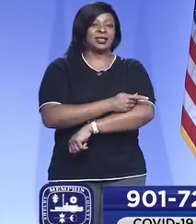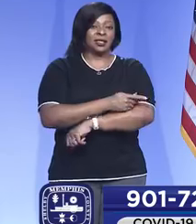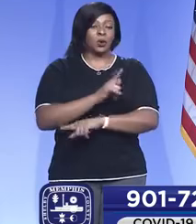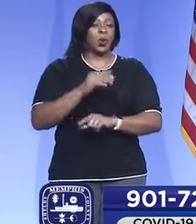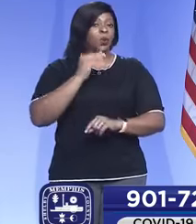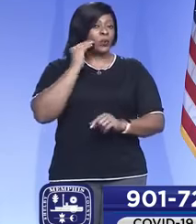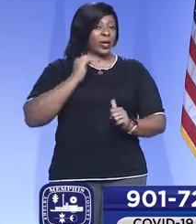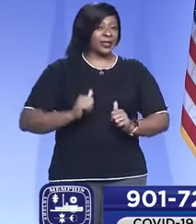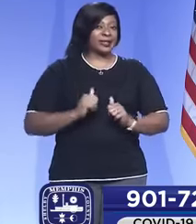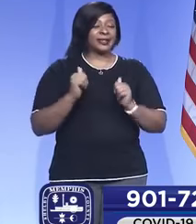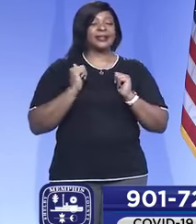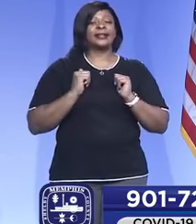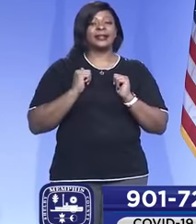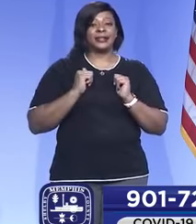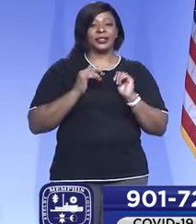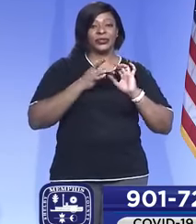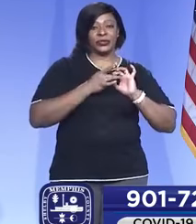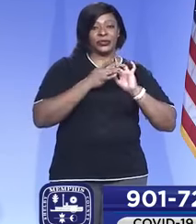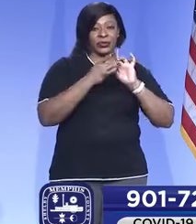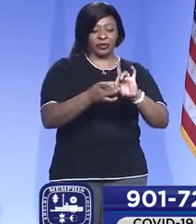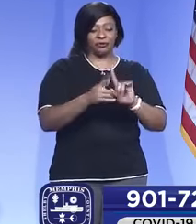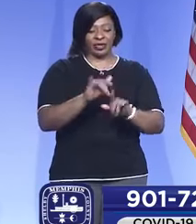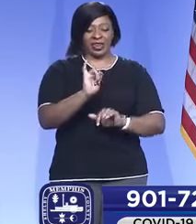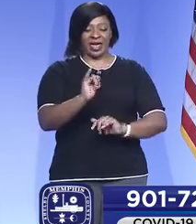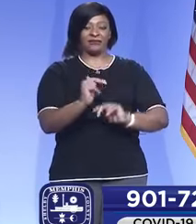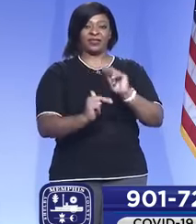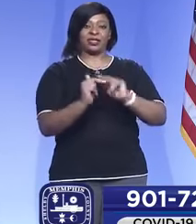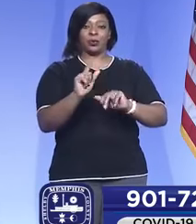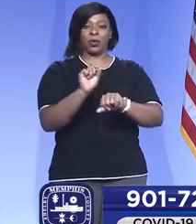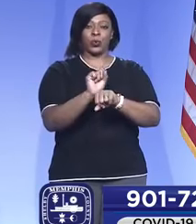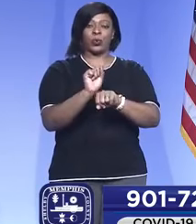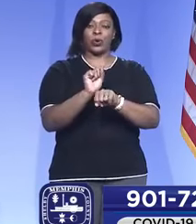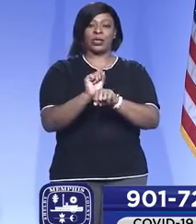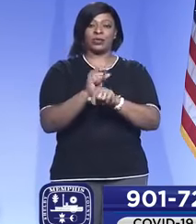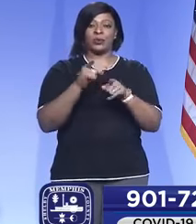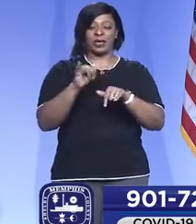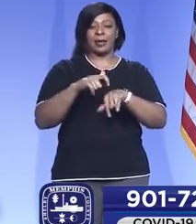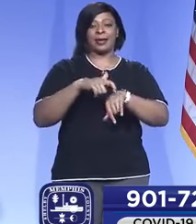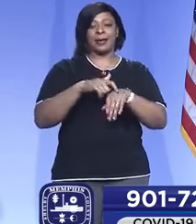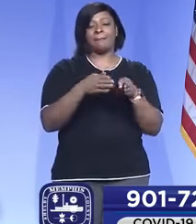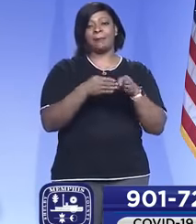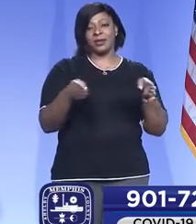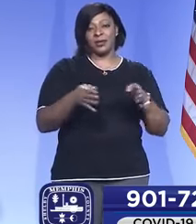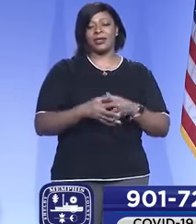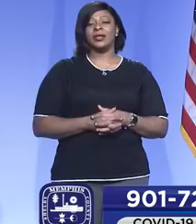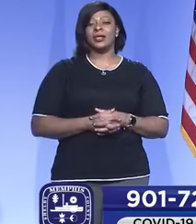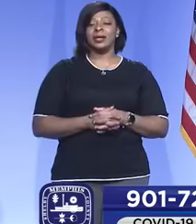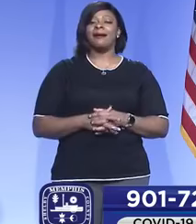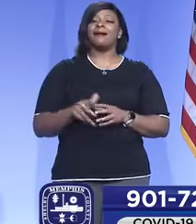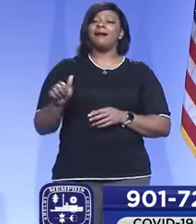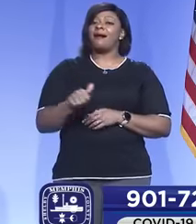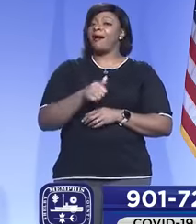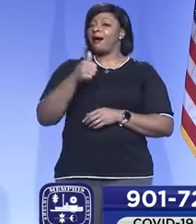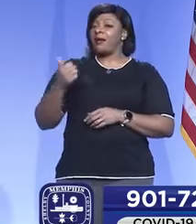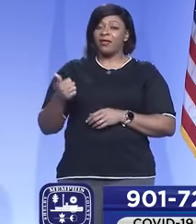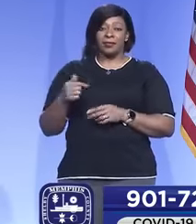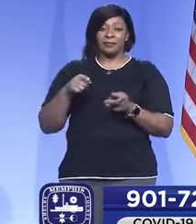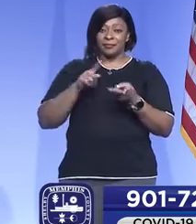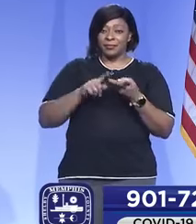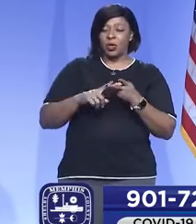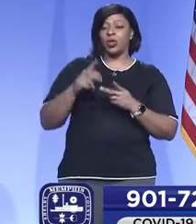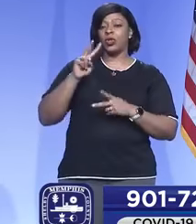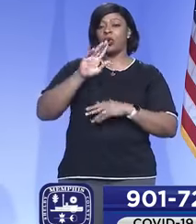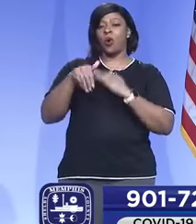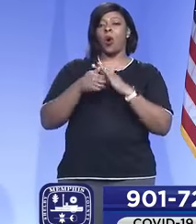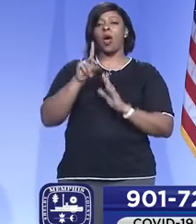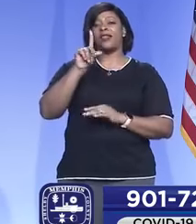residents, were associated with that specific facility at a specific period of time. The other is looking at all of the